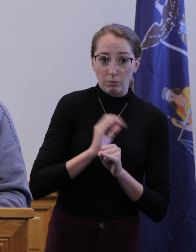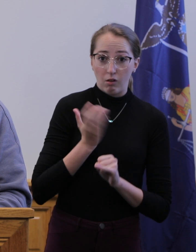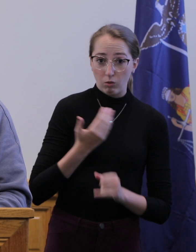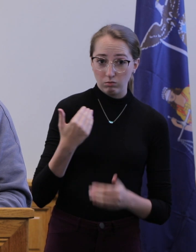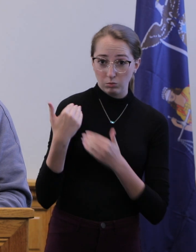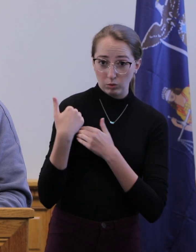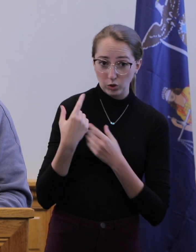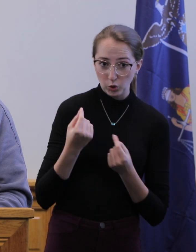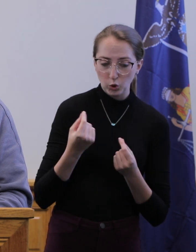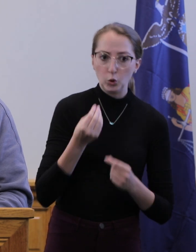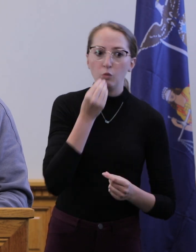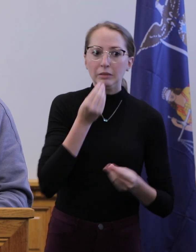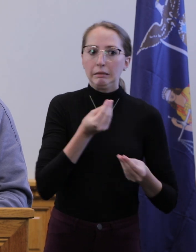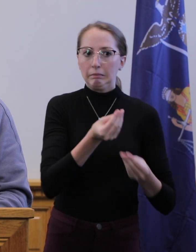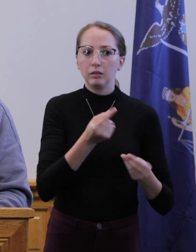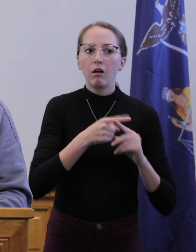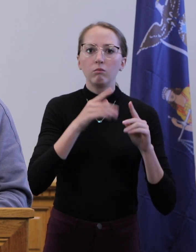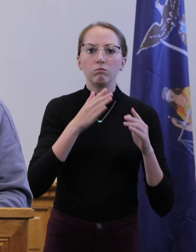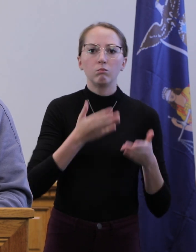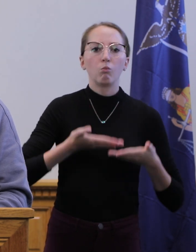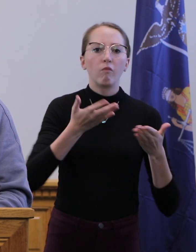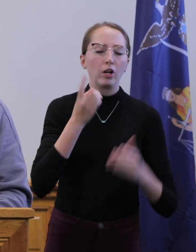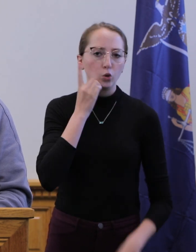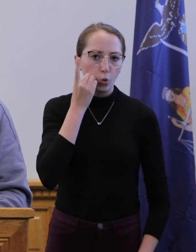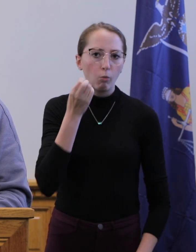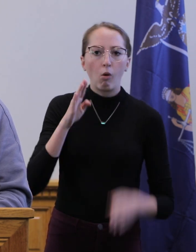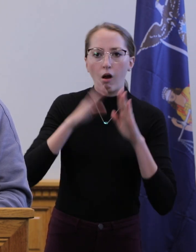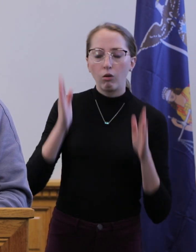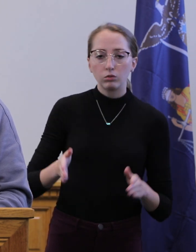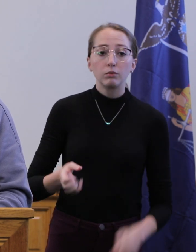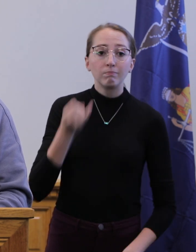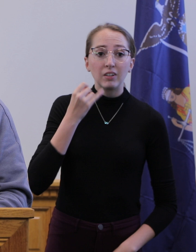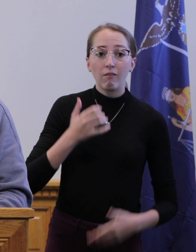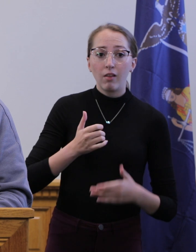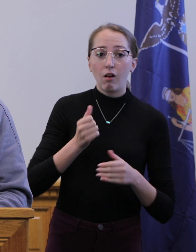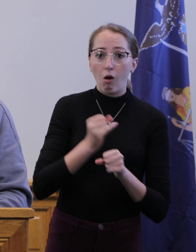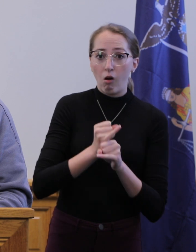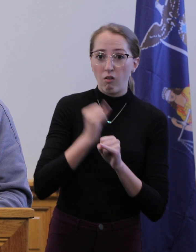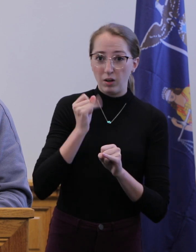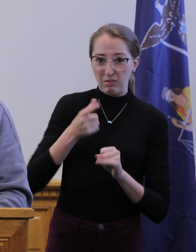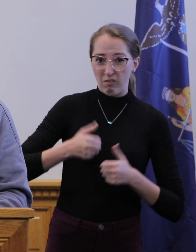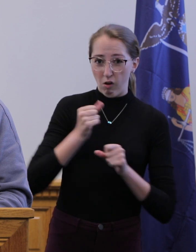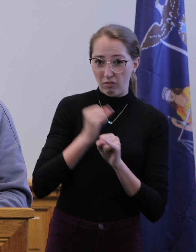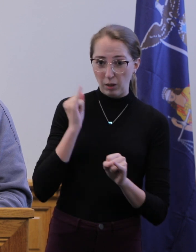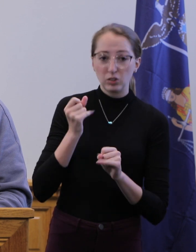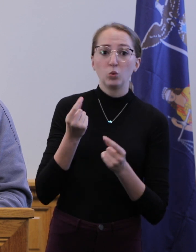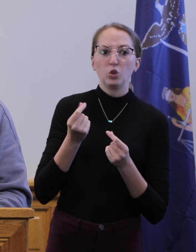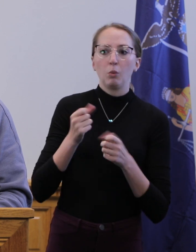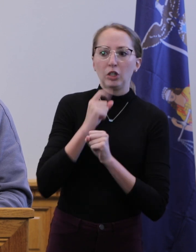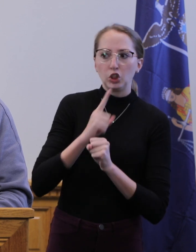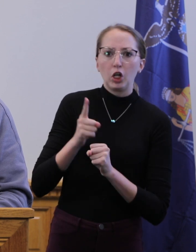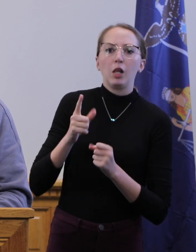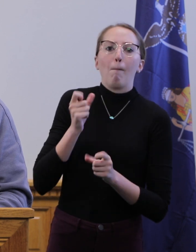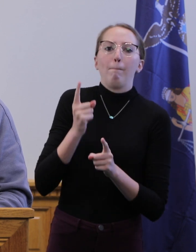to feed and house the student. If they live off campus, the health department checks to make sure they're able to be isolated or quarantined